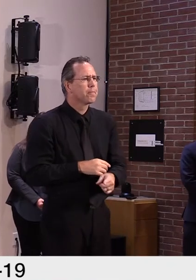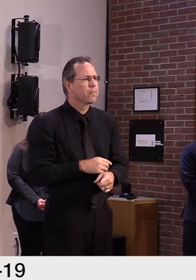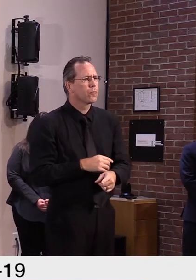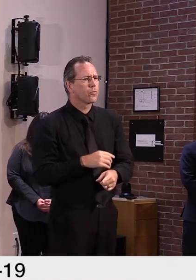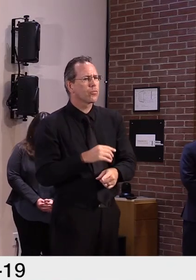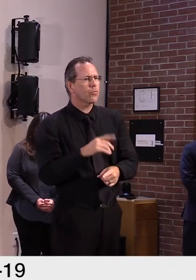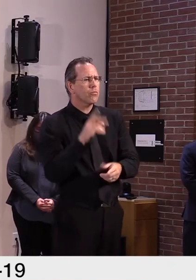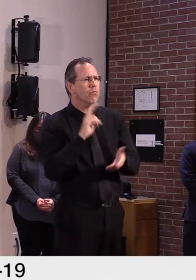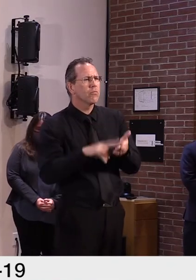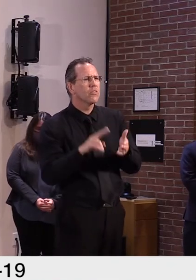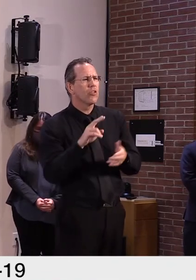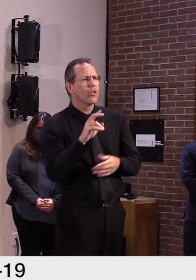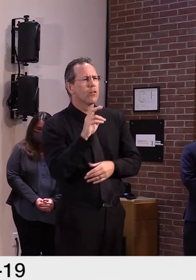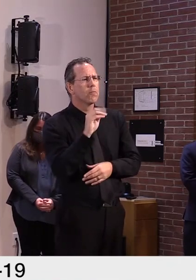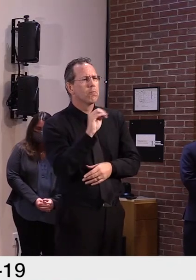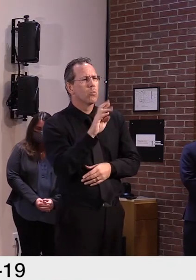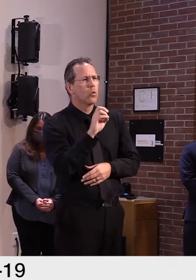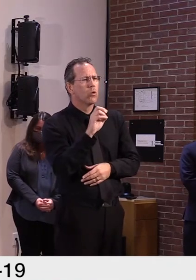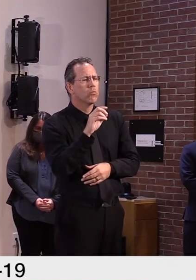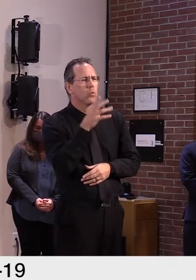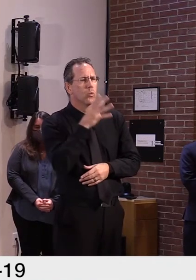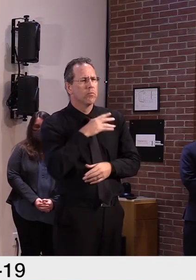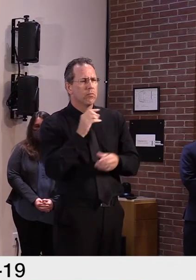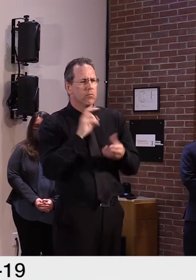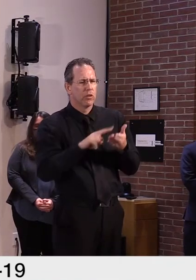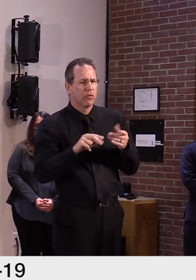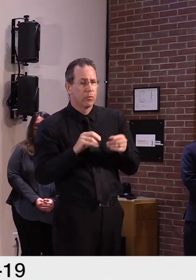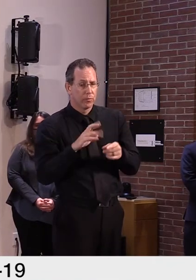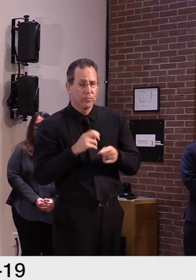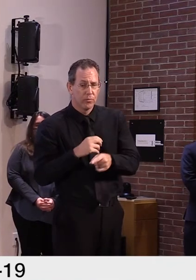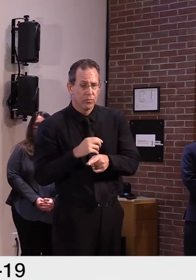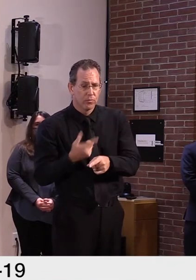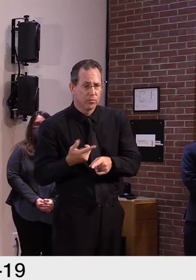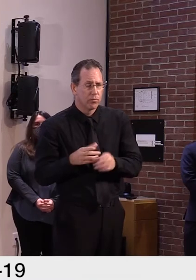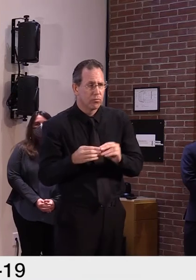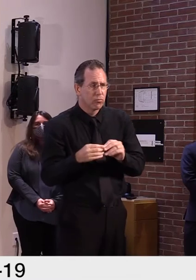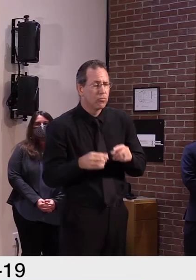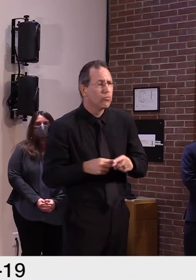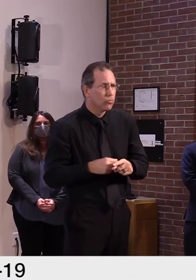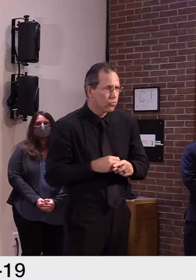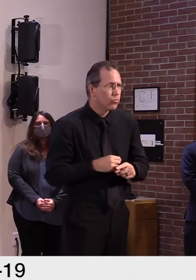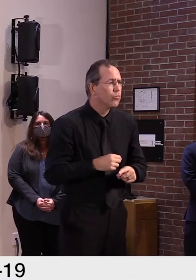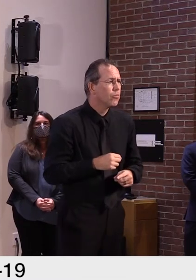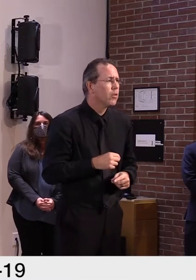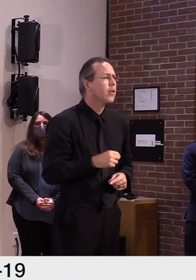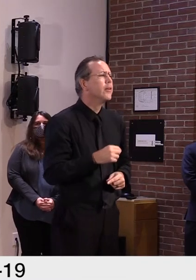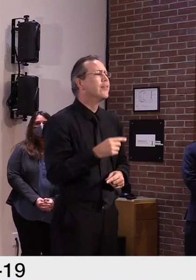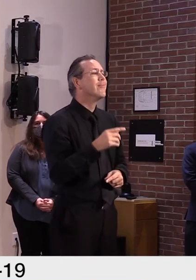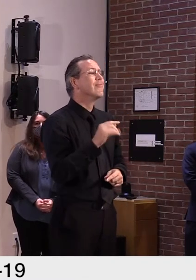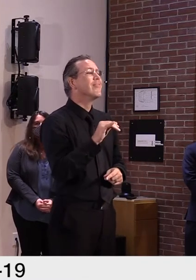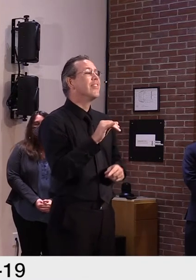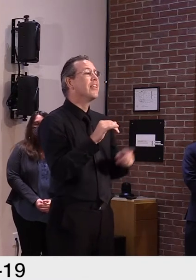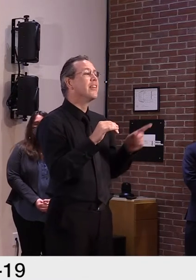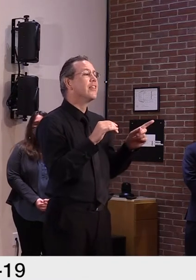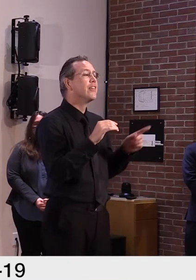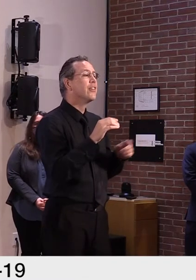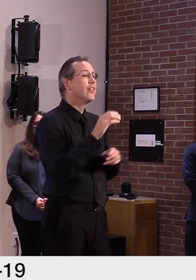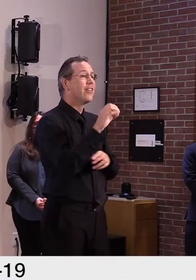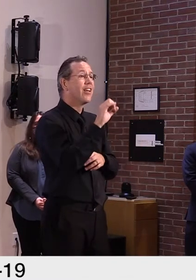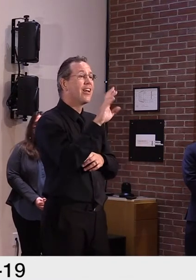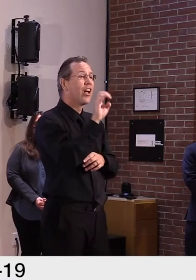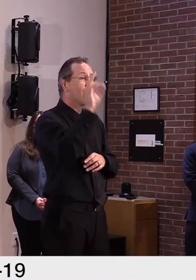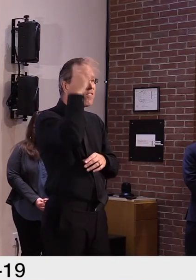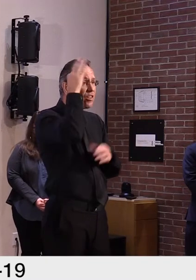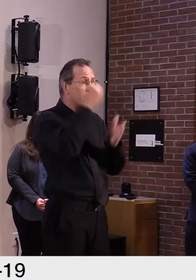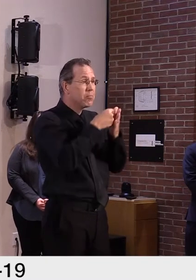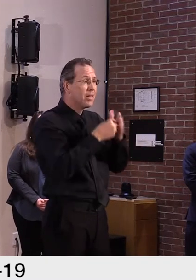yeah, through, through the, the CARES Act funding, the agency did, uh, receive a significant appropriation, almost $2 million, to improve,